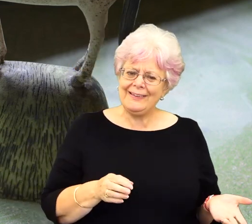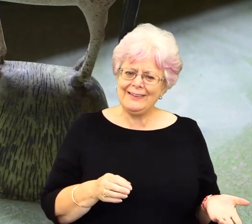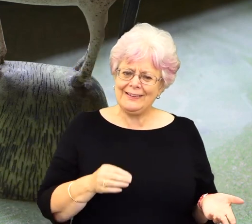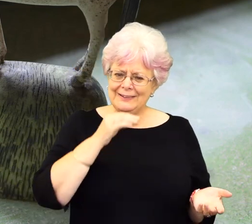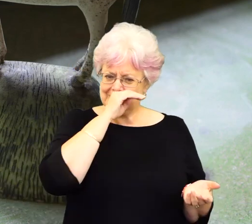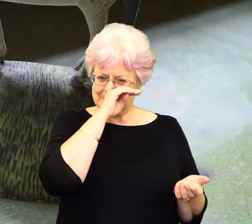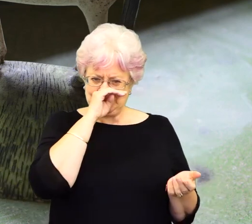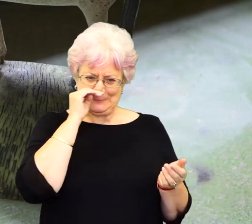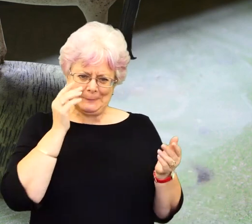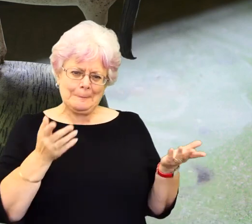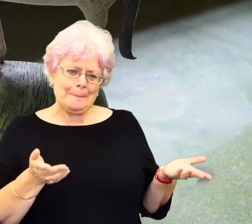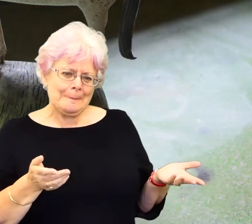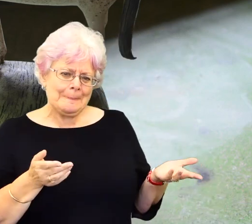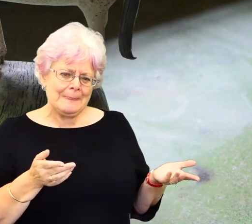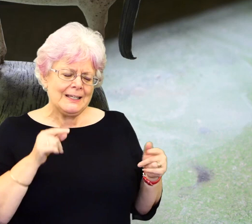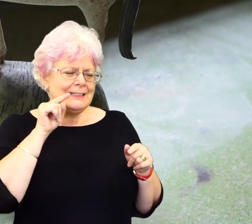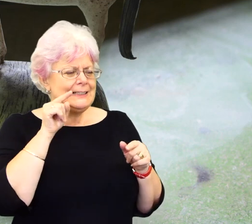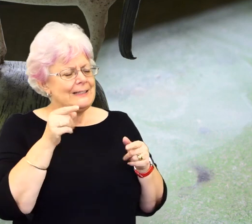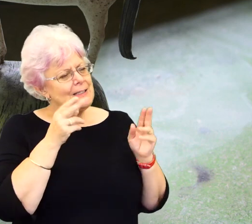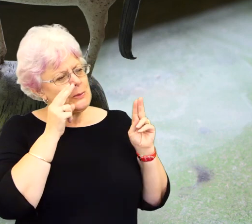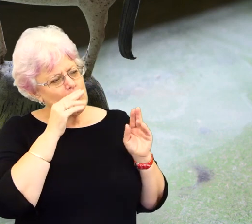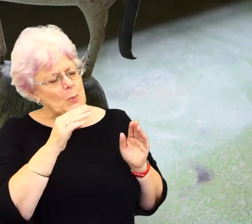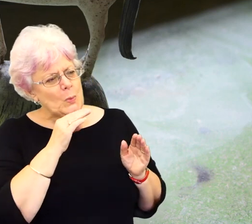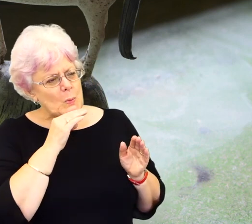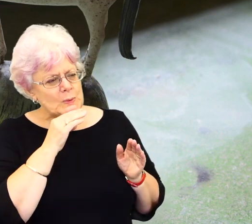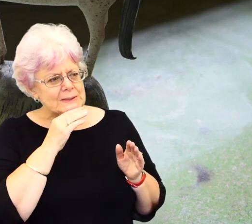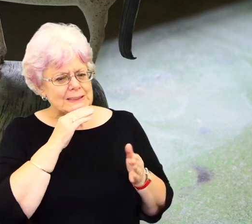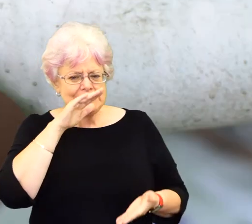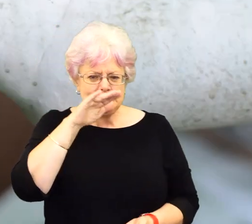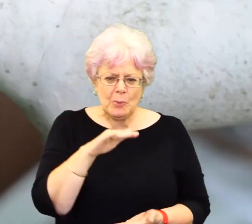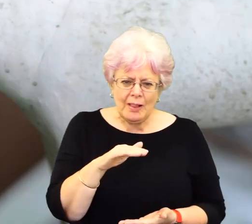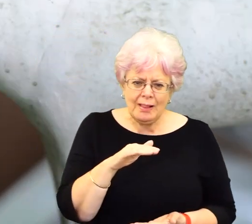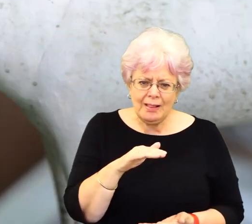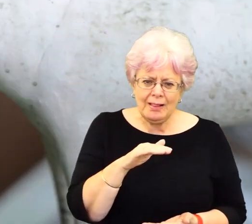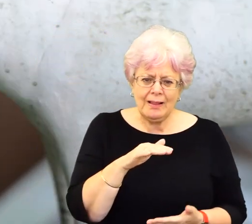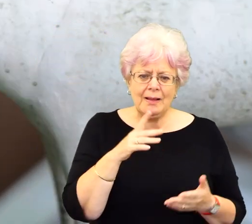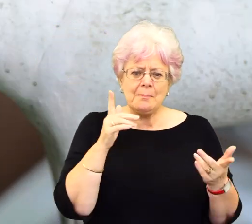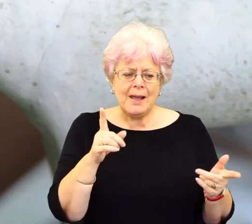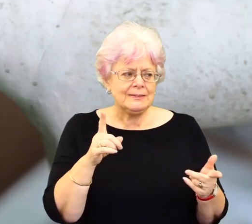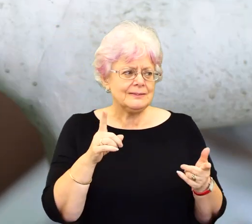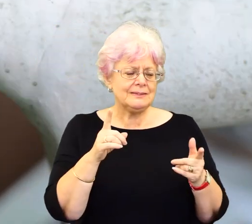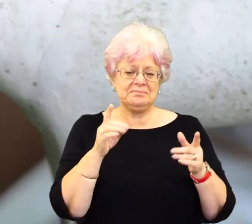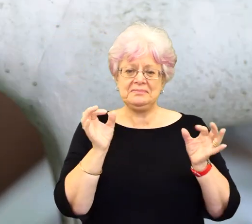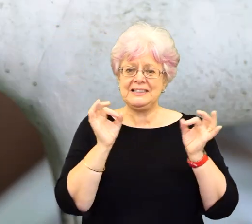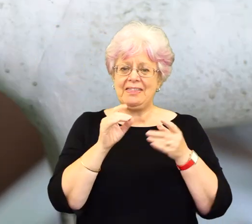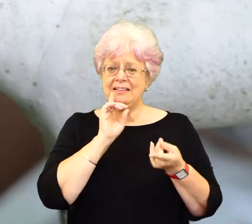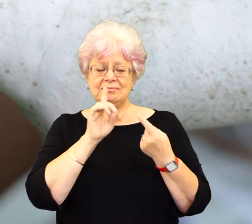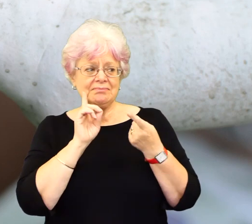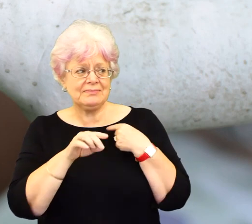model of a horse, I find that a bit dull, because it says everything, that's a miniature horse, but it hasn't got anything